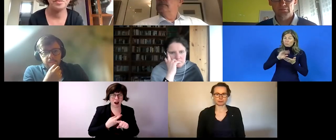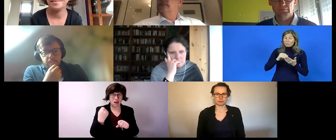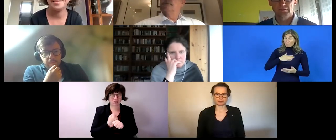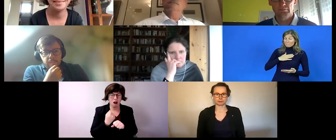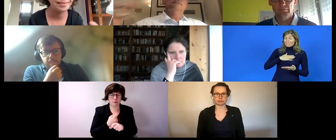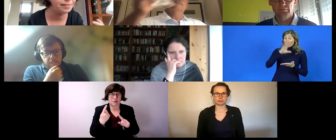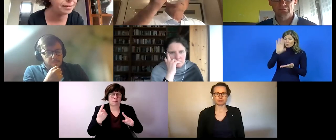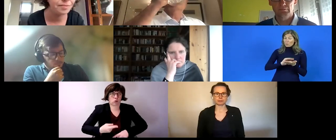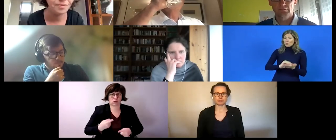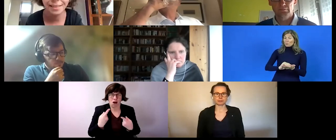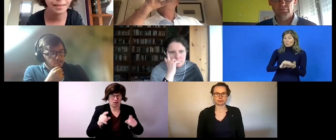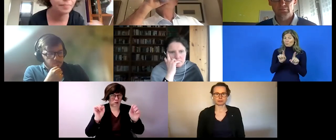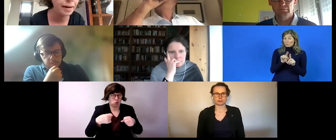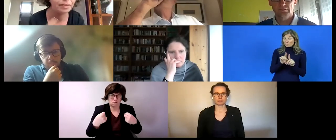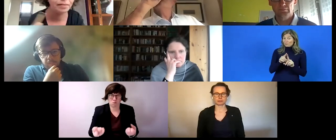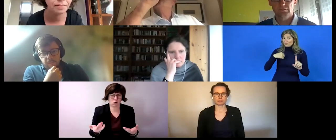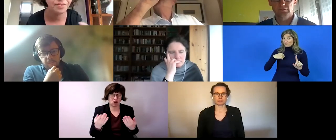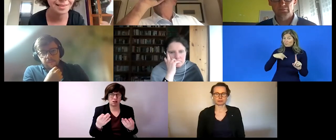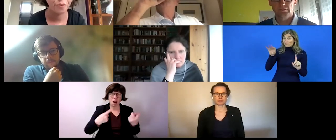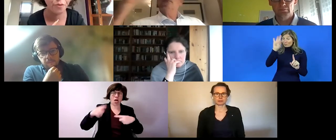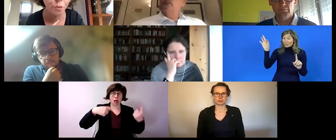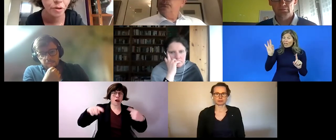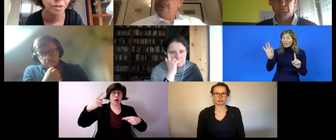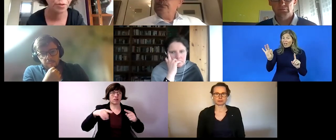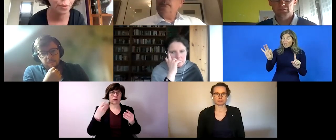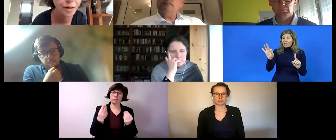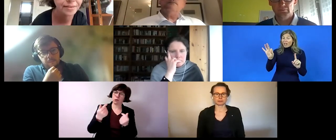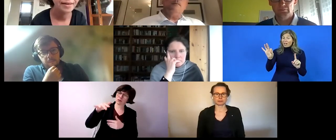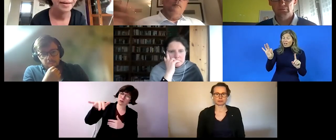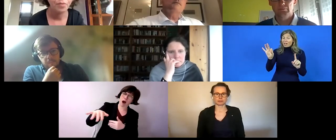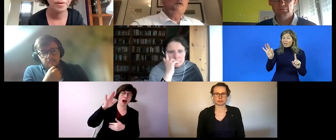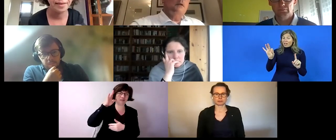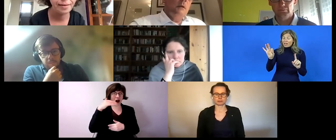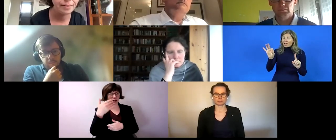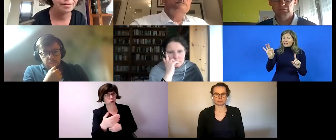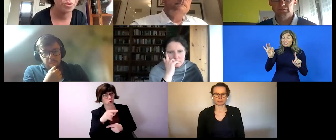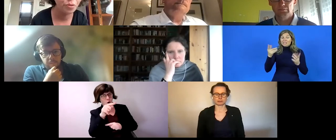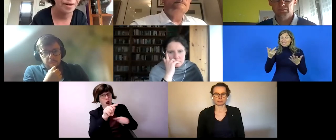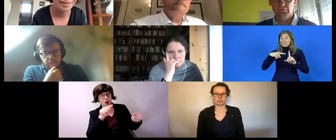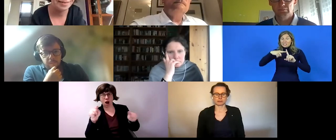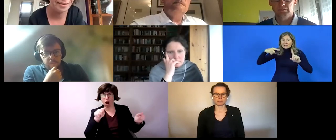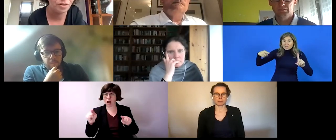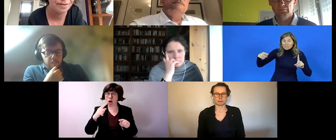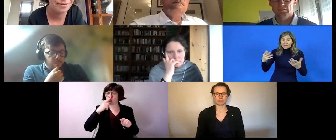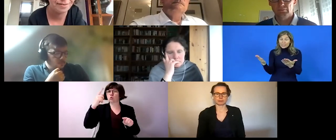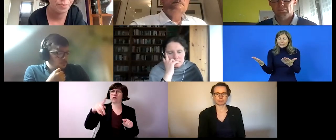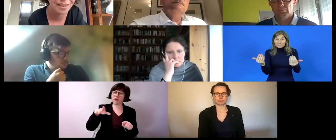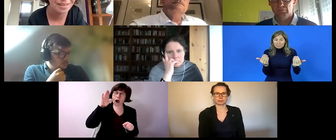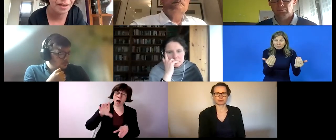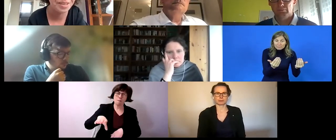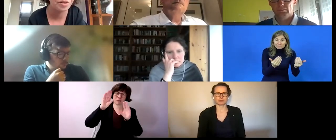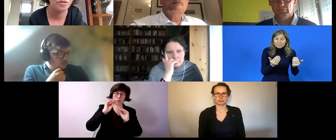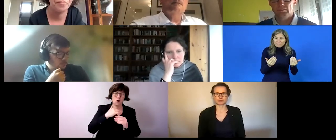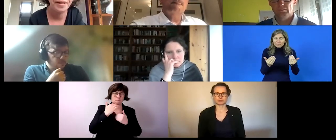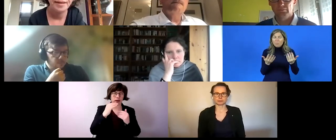for the collection of such data because otherwise people say well i have